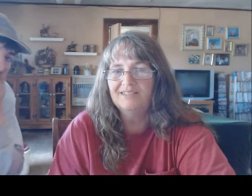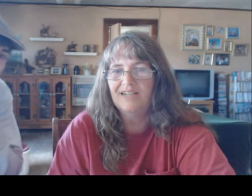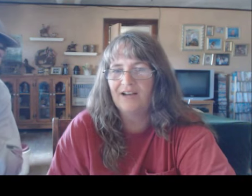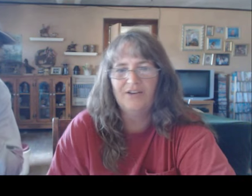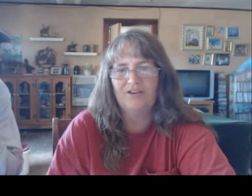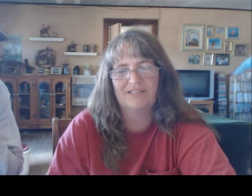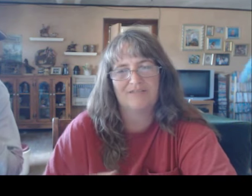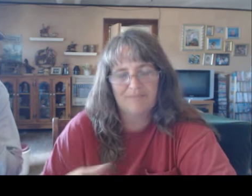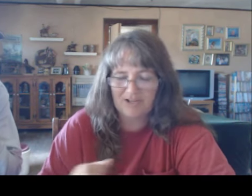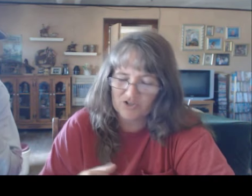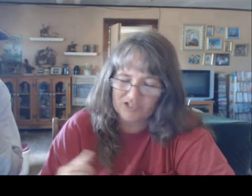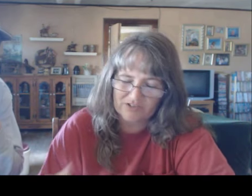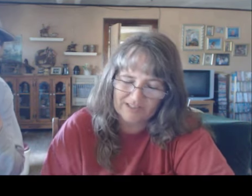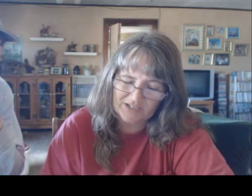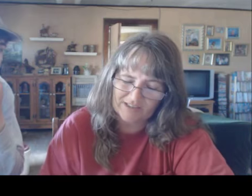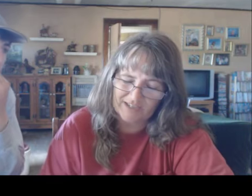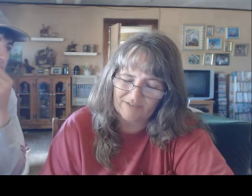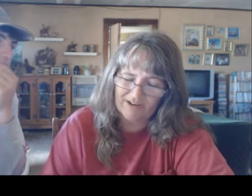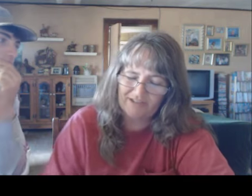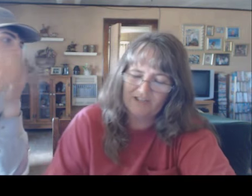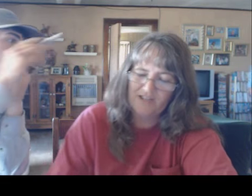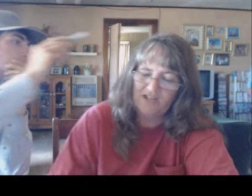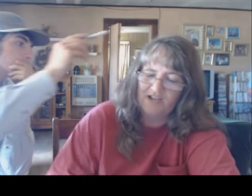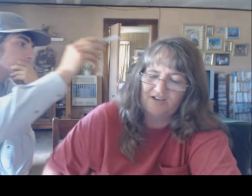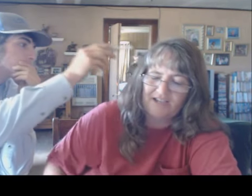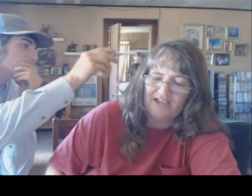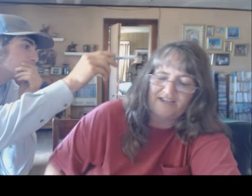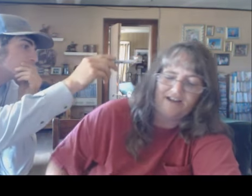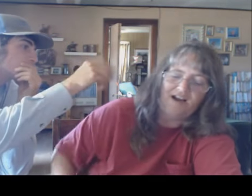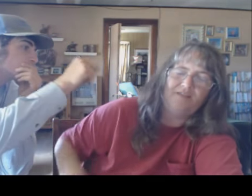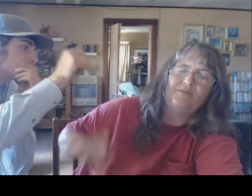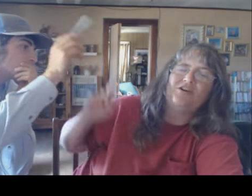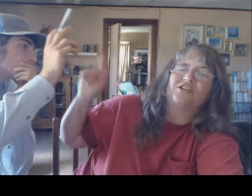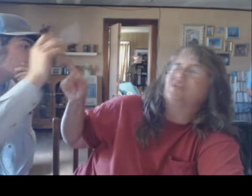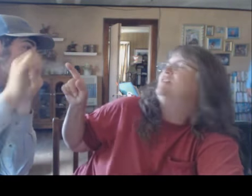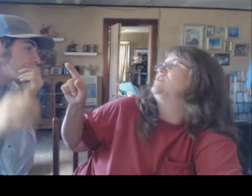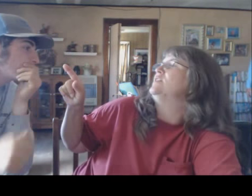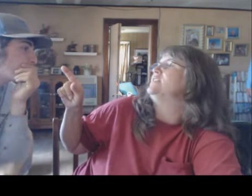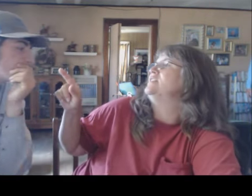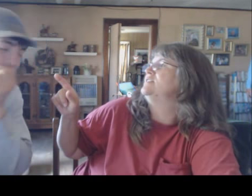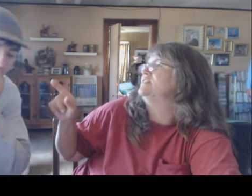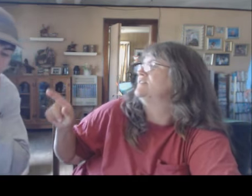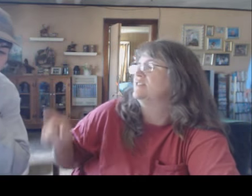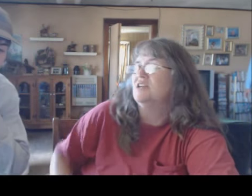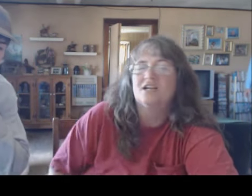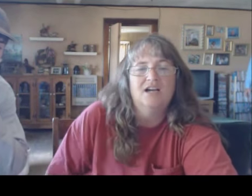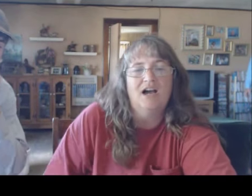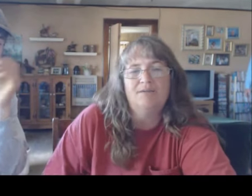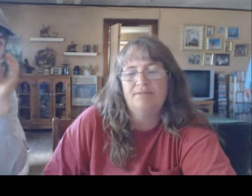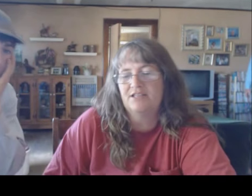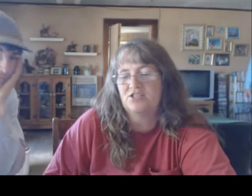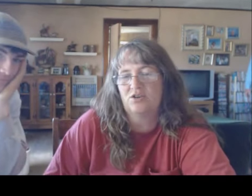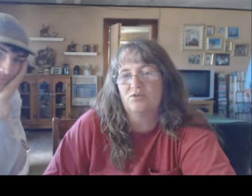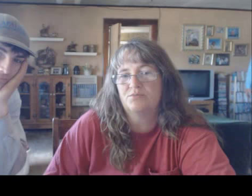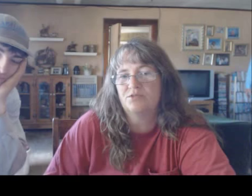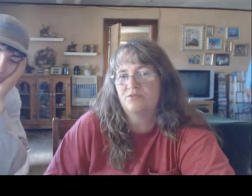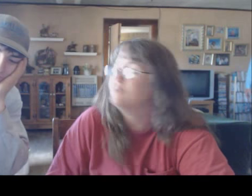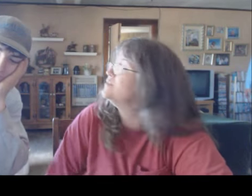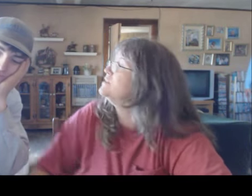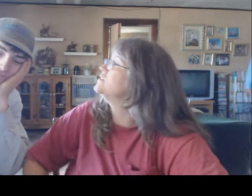i don't know it's giving me energy so that's a good thing right okay on the porch quit i've been making soaps what have you been